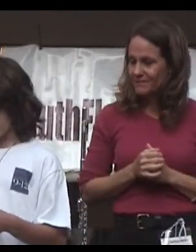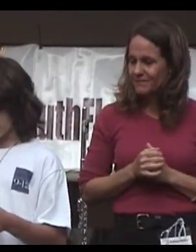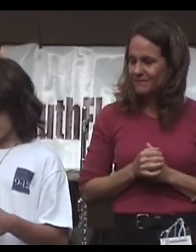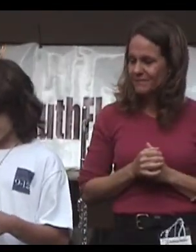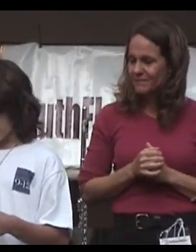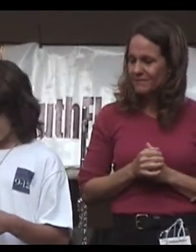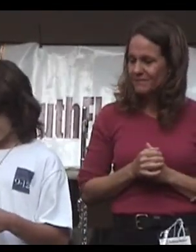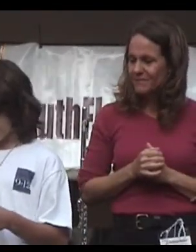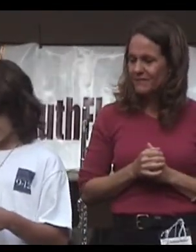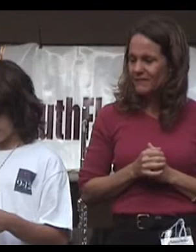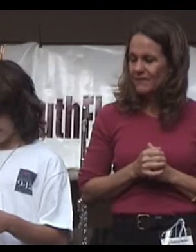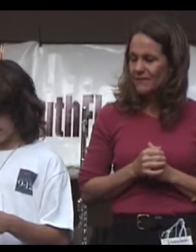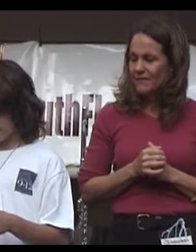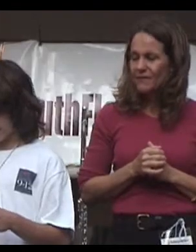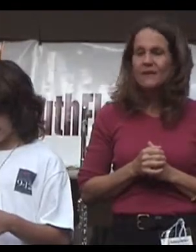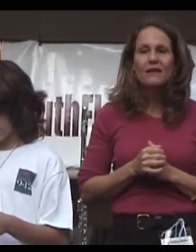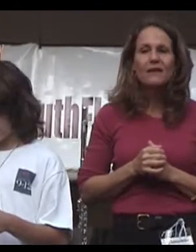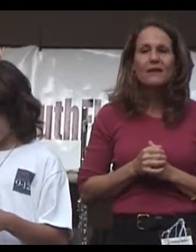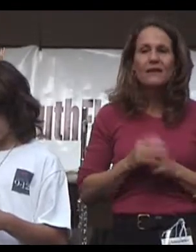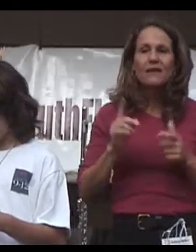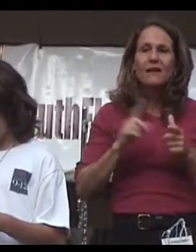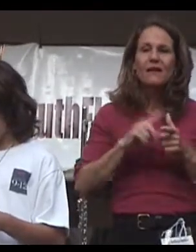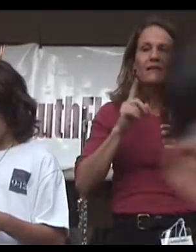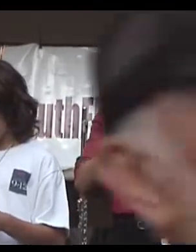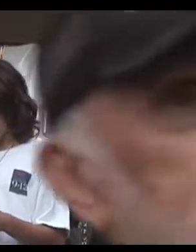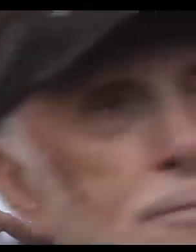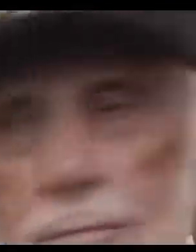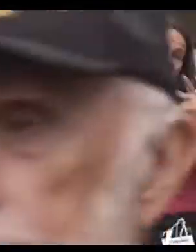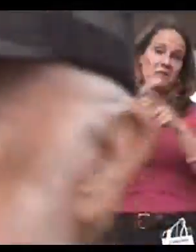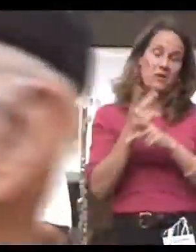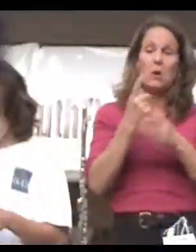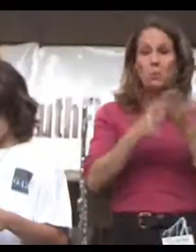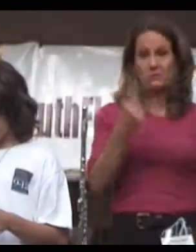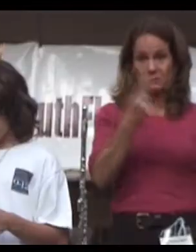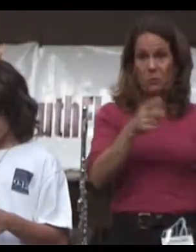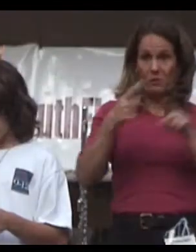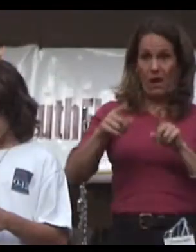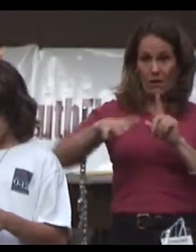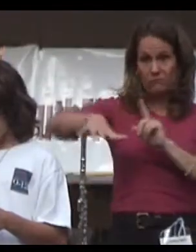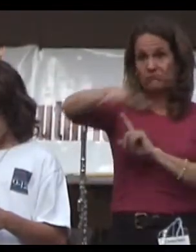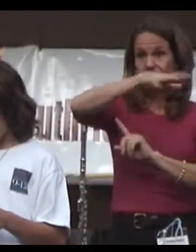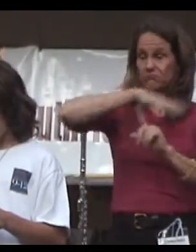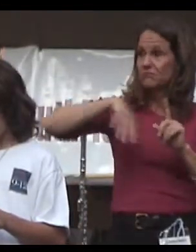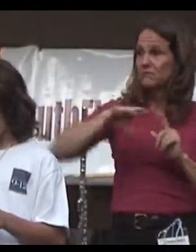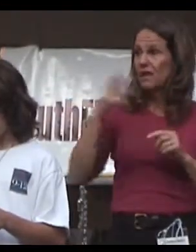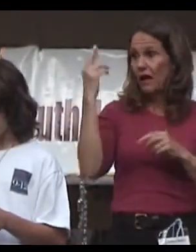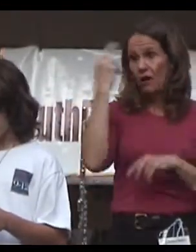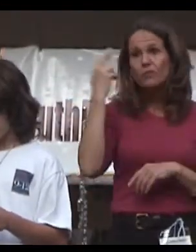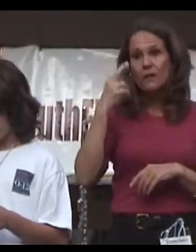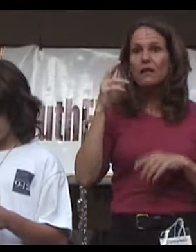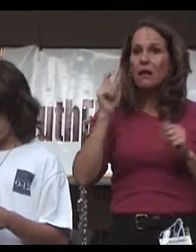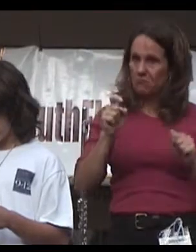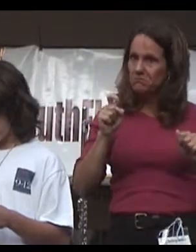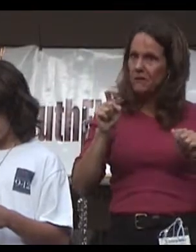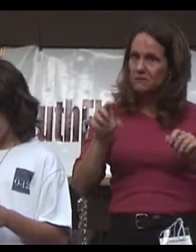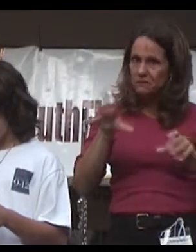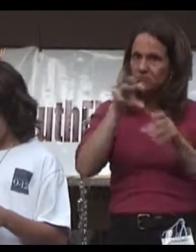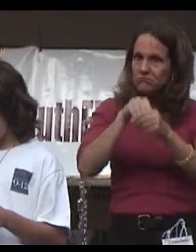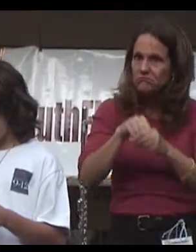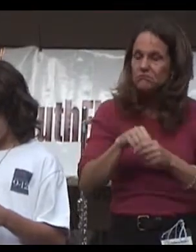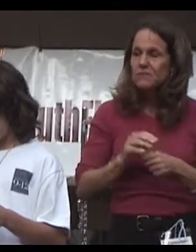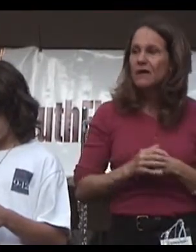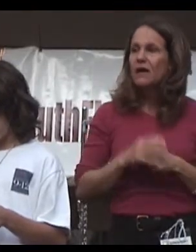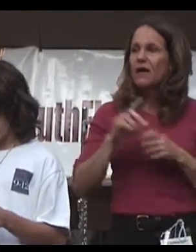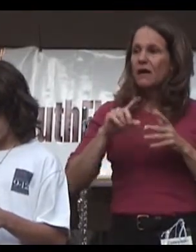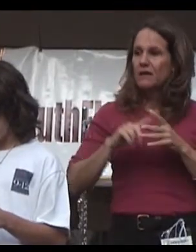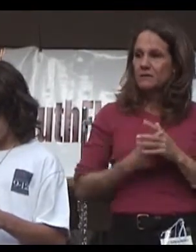And so then I found out what was going on. And I realized I got to do something. So then I started